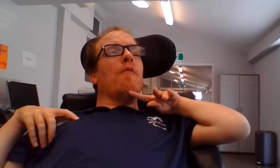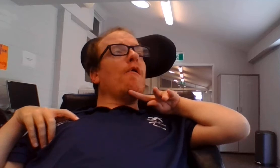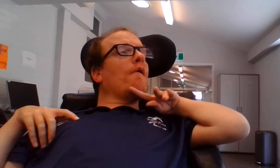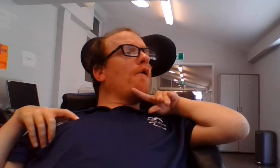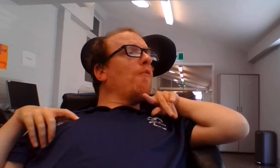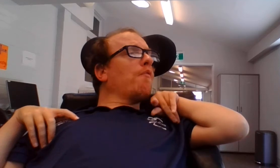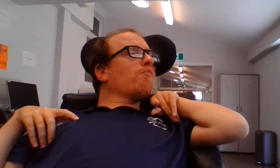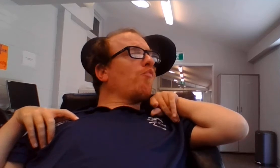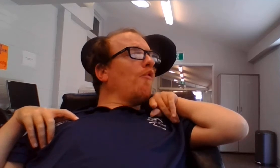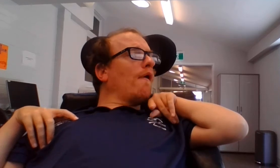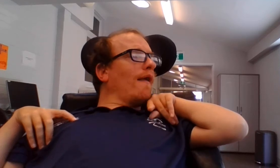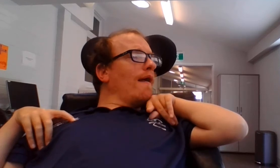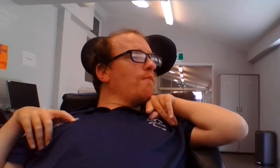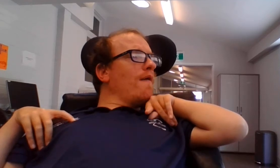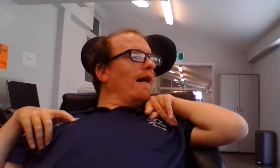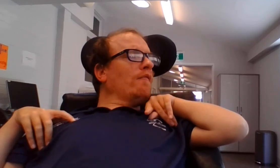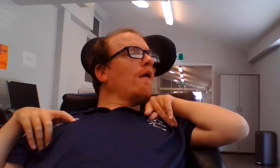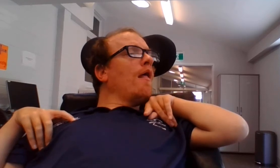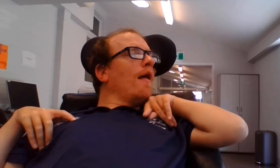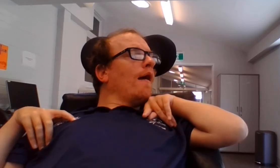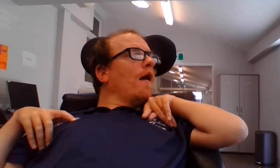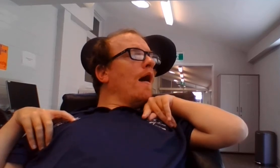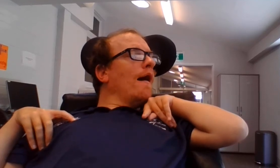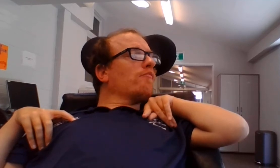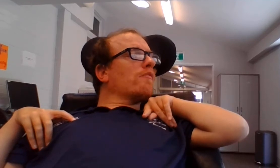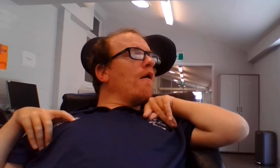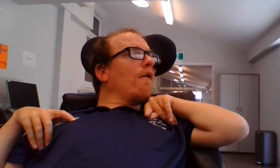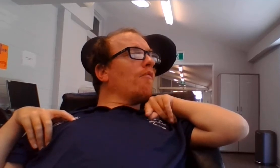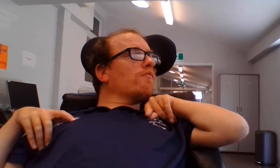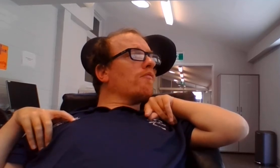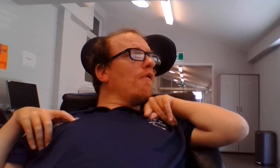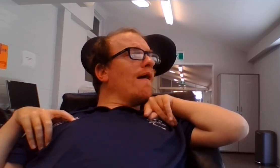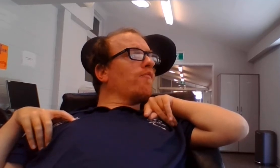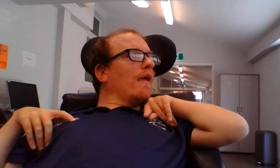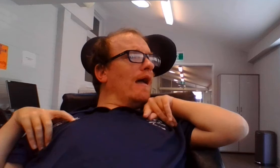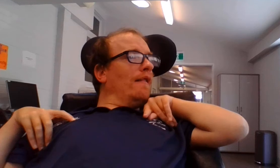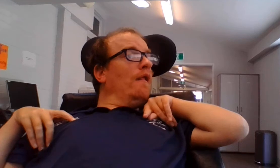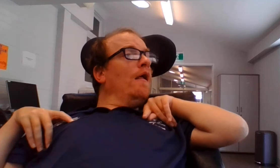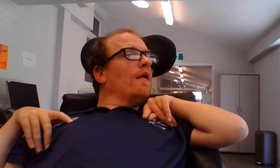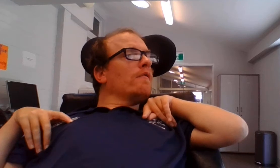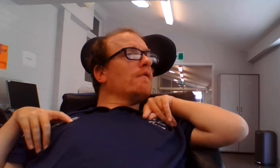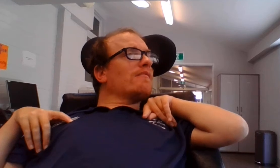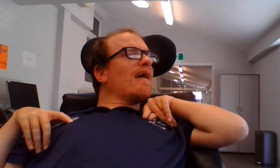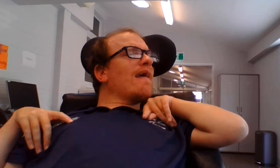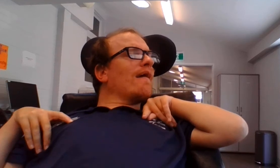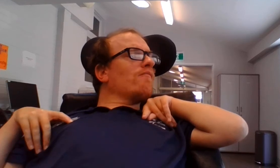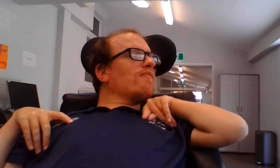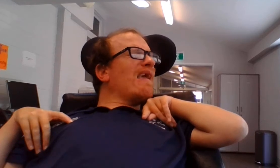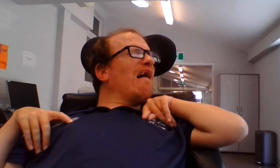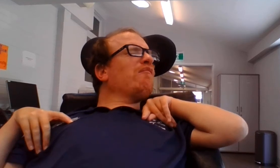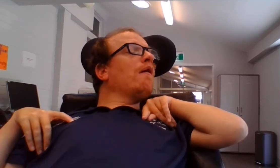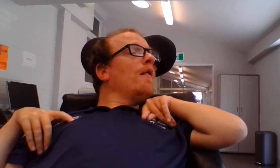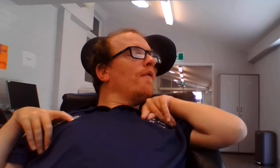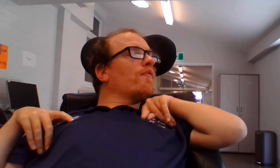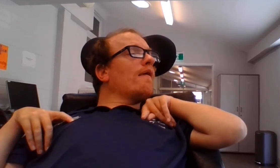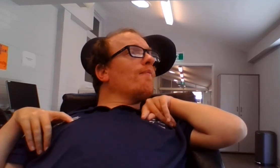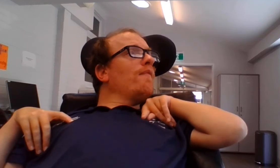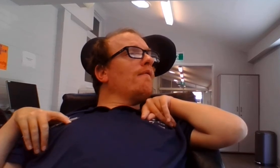where I'll be talking about a chocolate slice. And to take us out, and to take